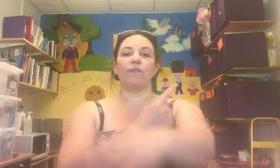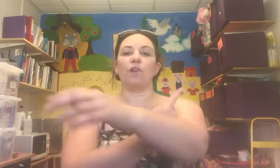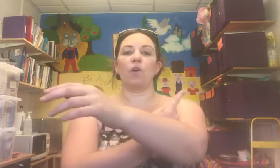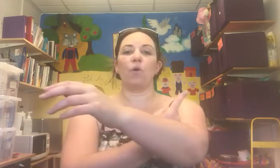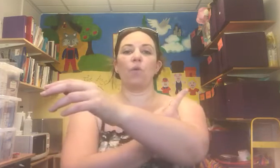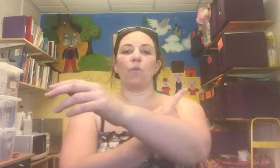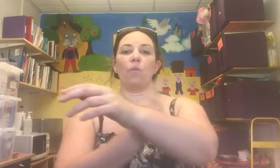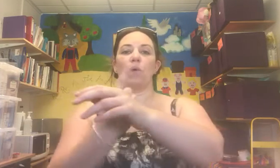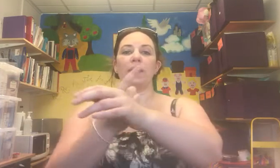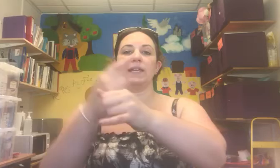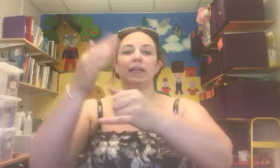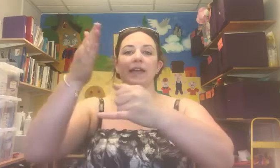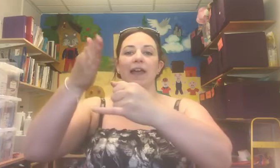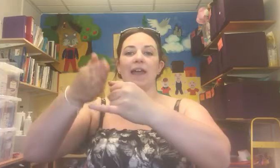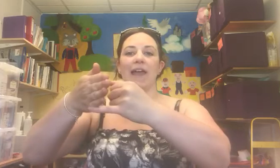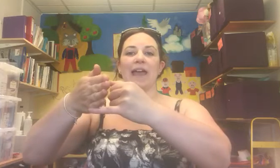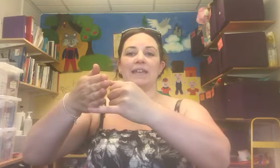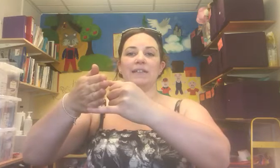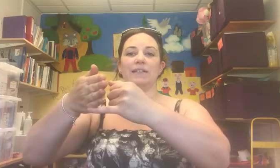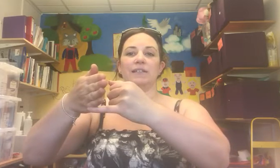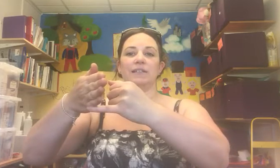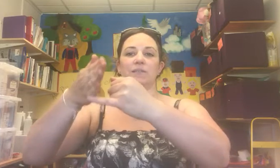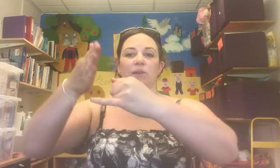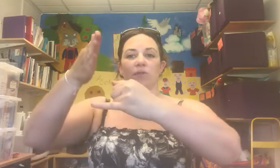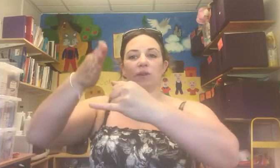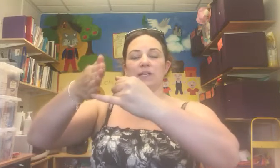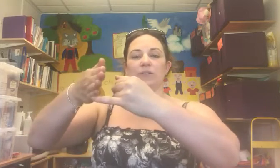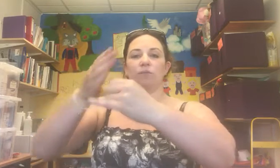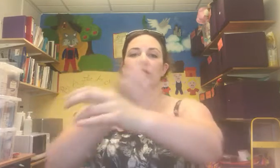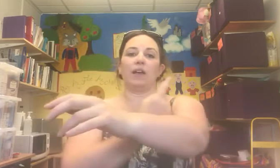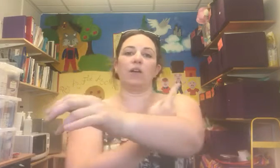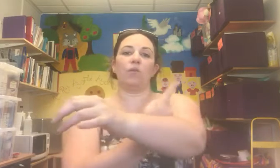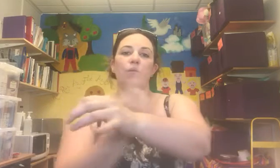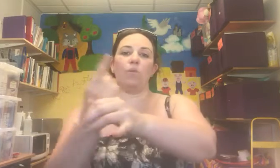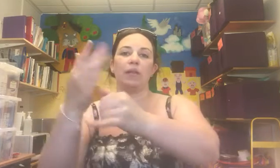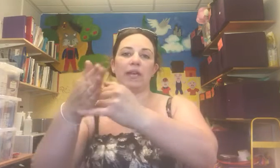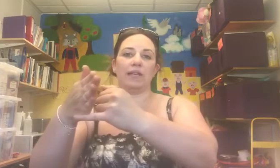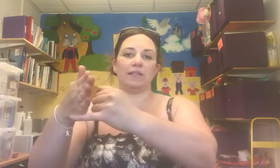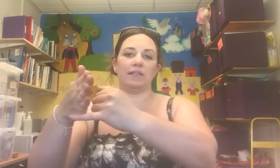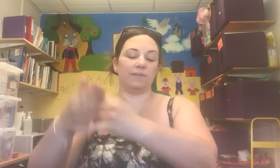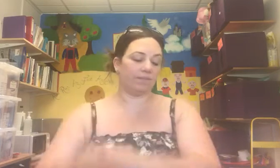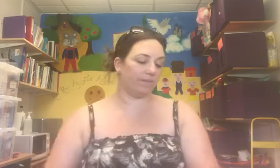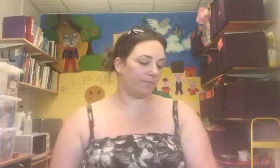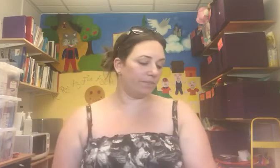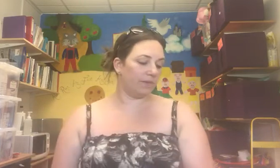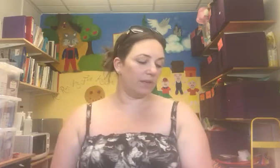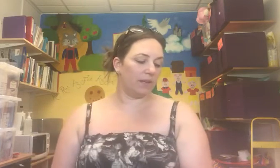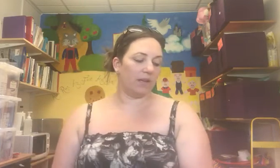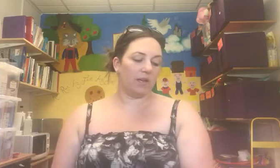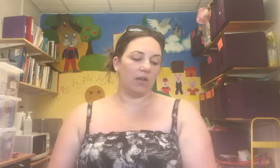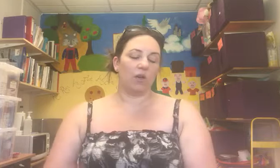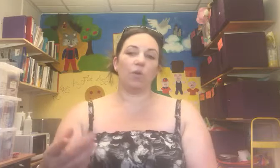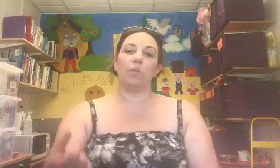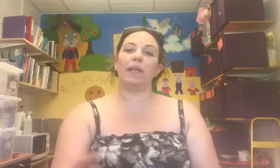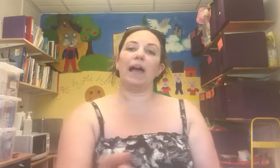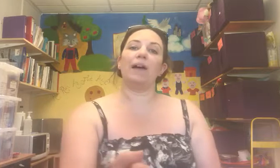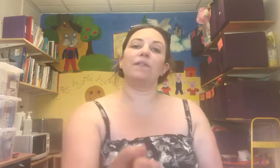week end. So we go on to our little finger. Weekend. We have